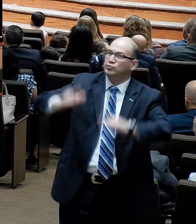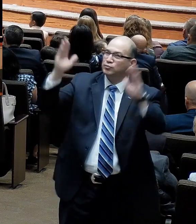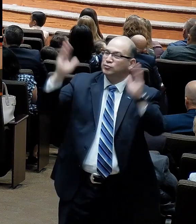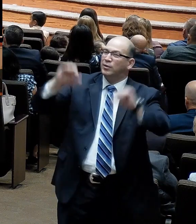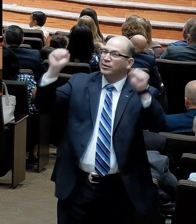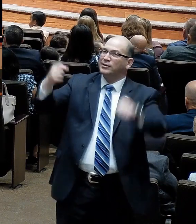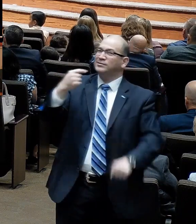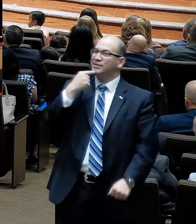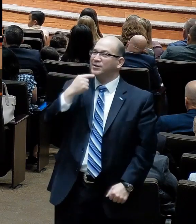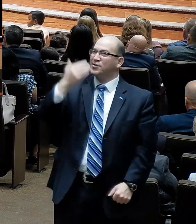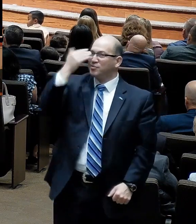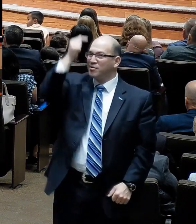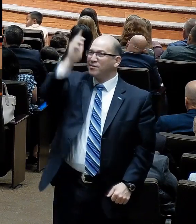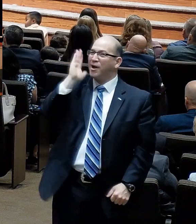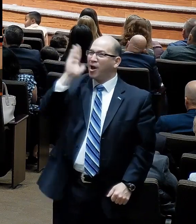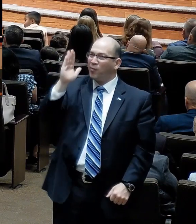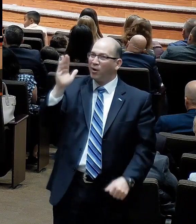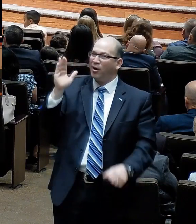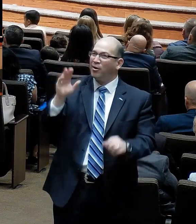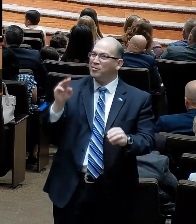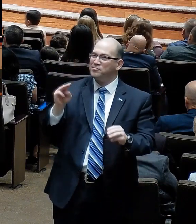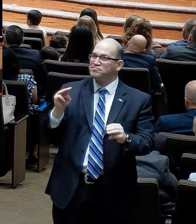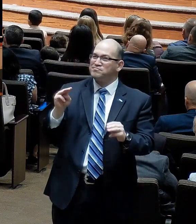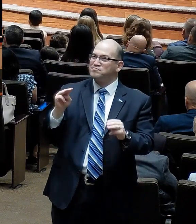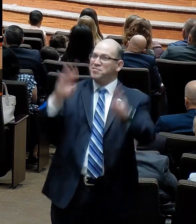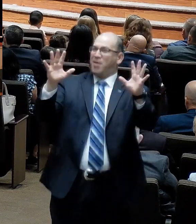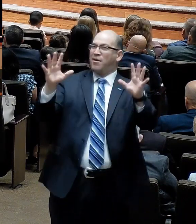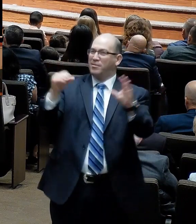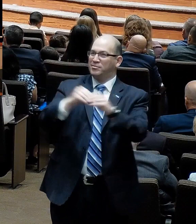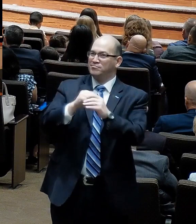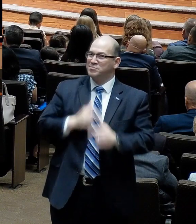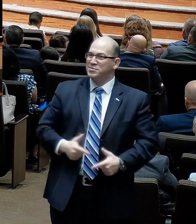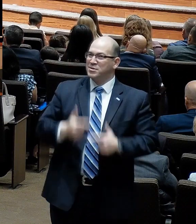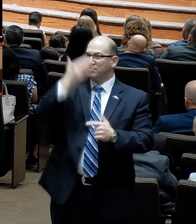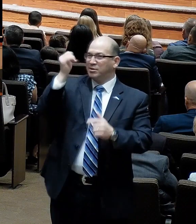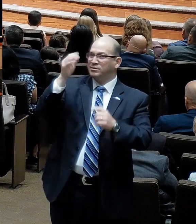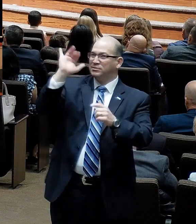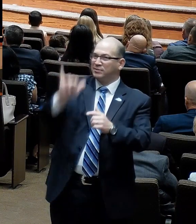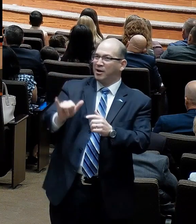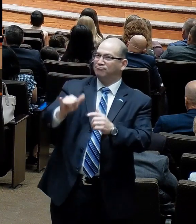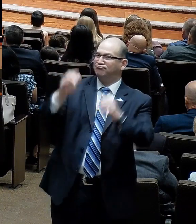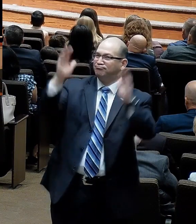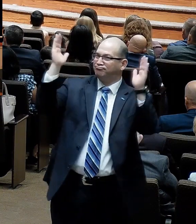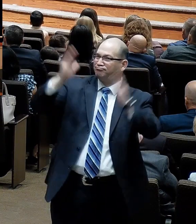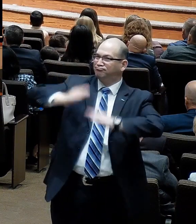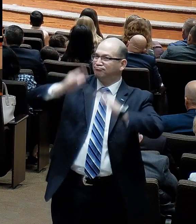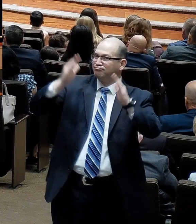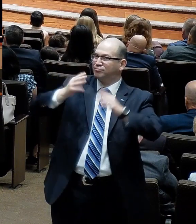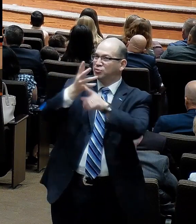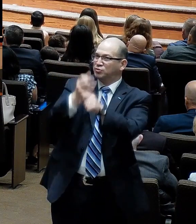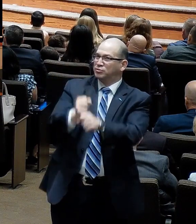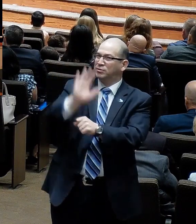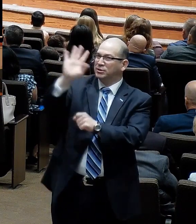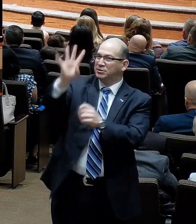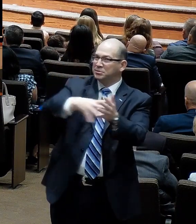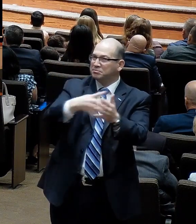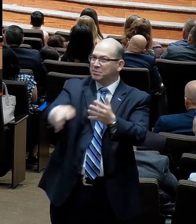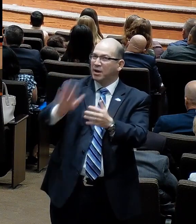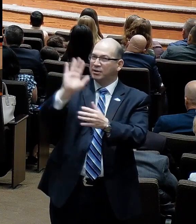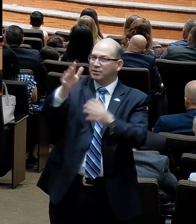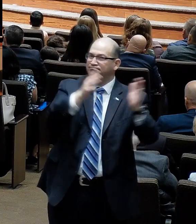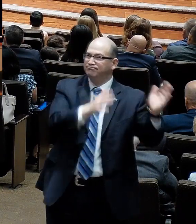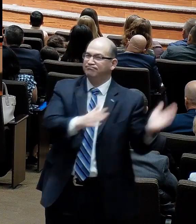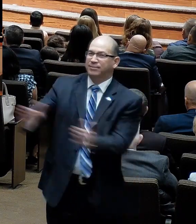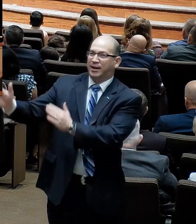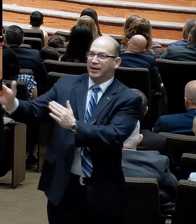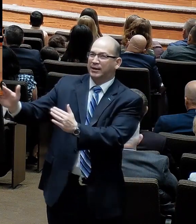God is doing his perfect work in my life. Trust his plan. Trust his timing. And ask God to help you in the midst of your trial,